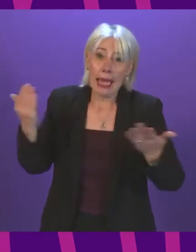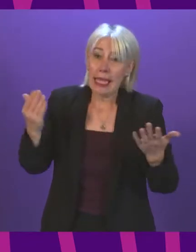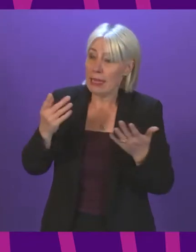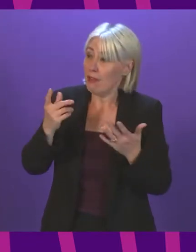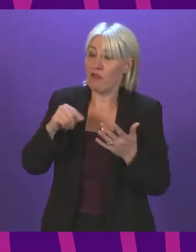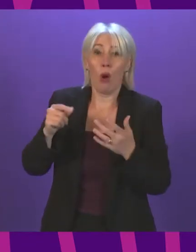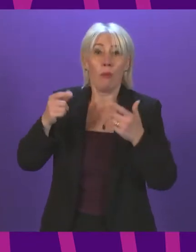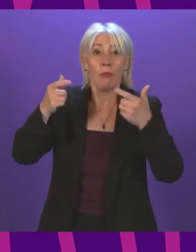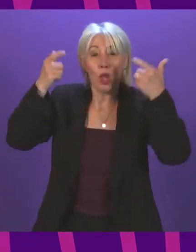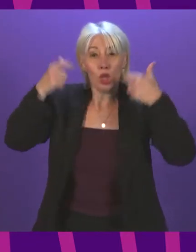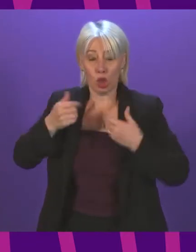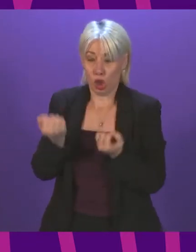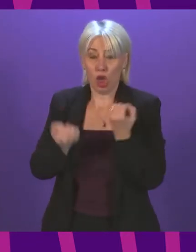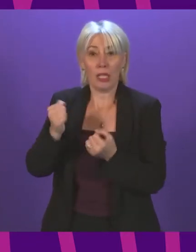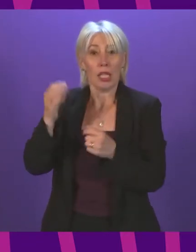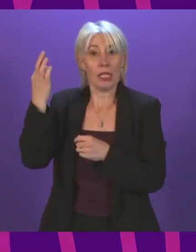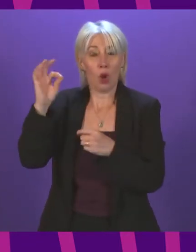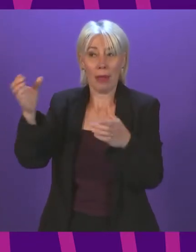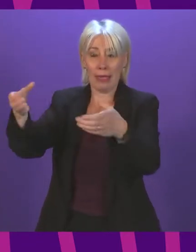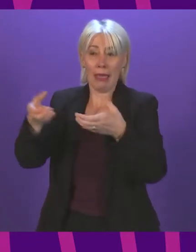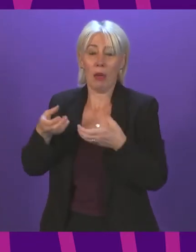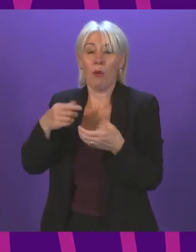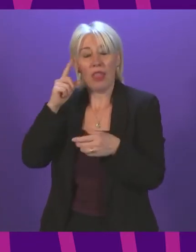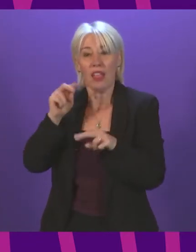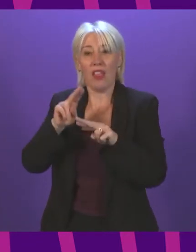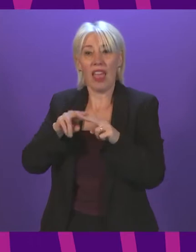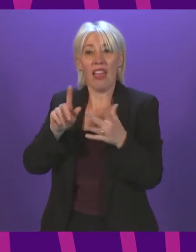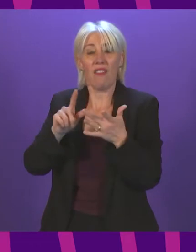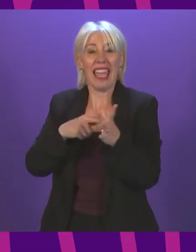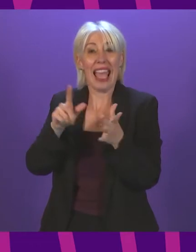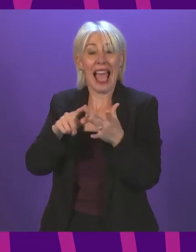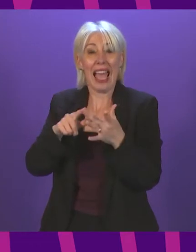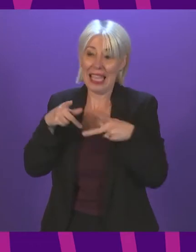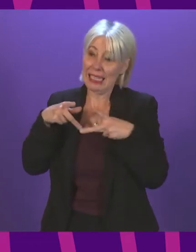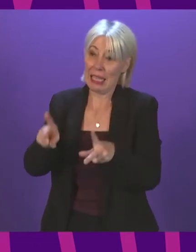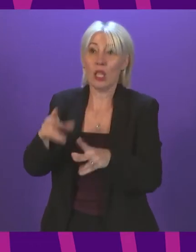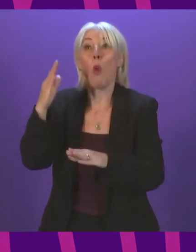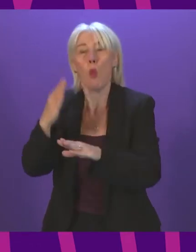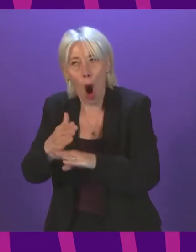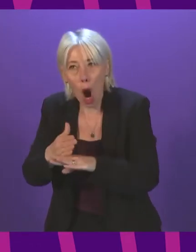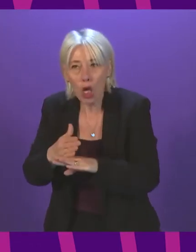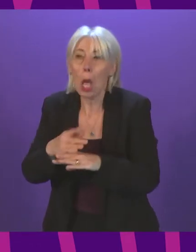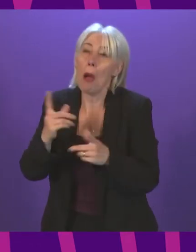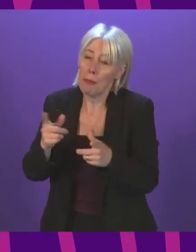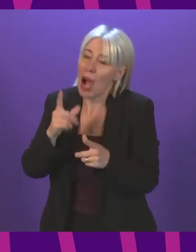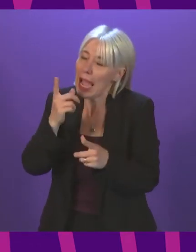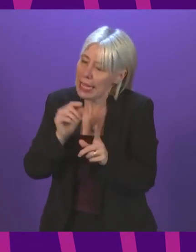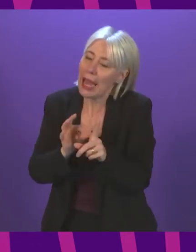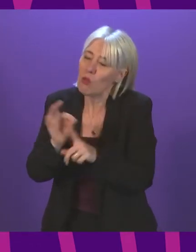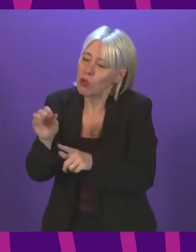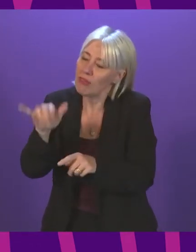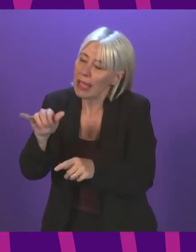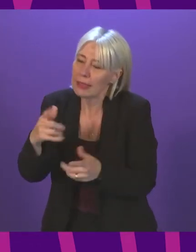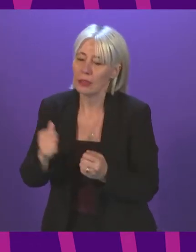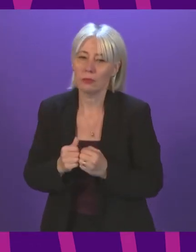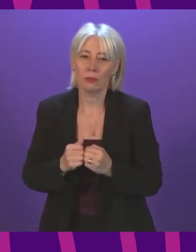are made by the Justice Committee. But in the meantime, we believe the FAI system is one which works, albeit we should all seek to improve it. Liam McArthur.